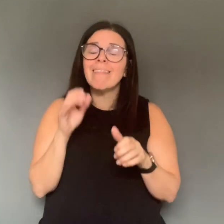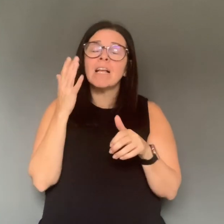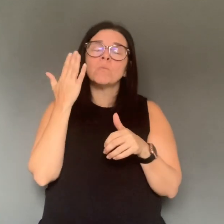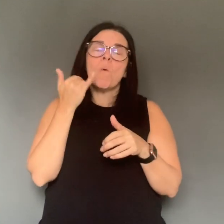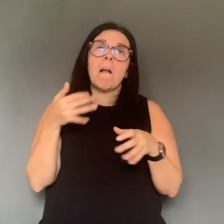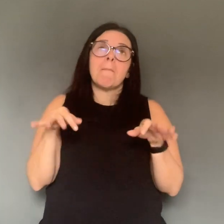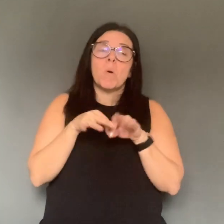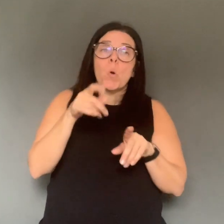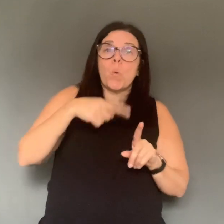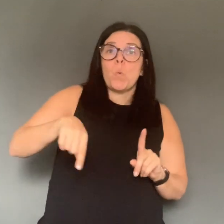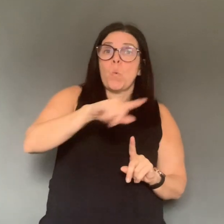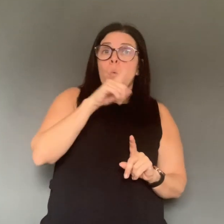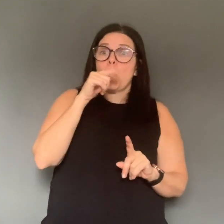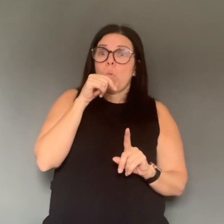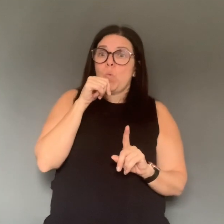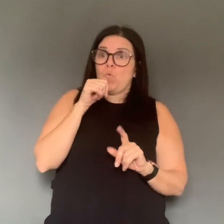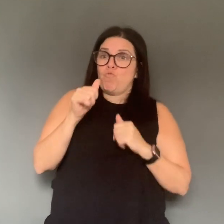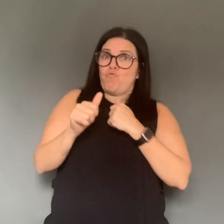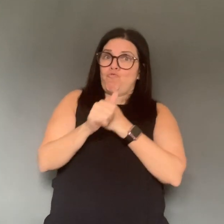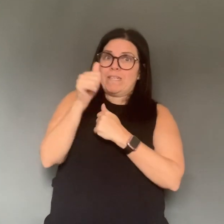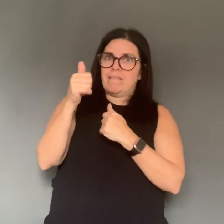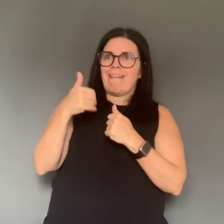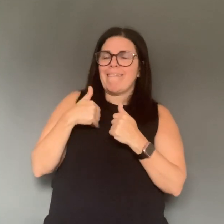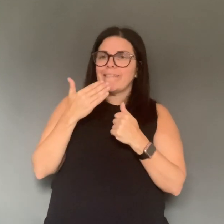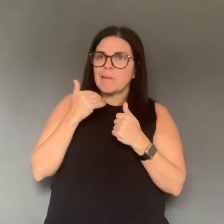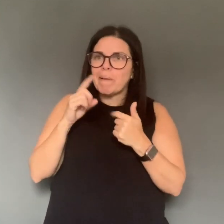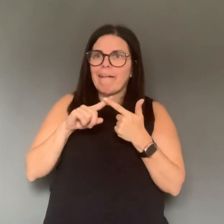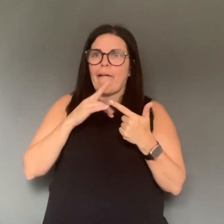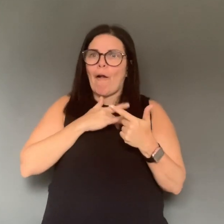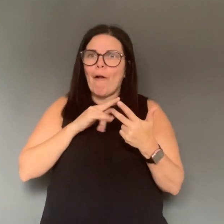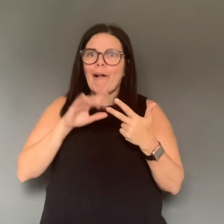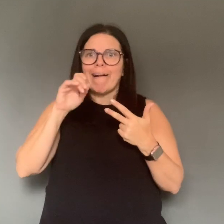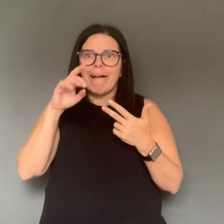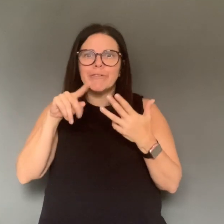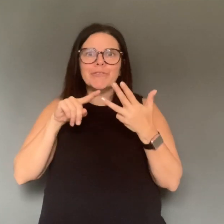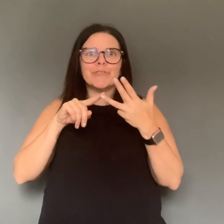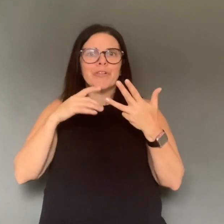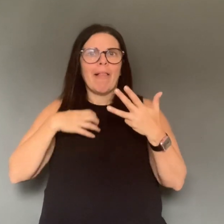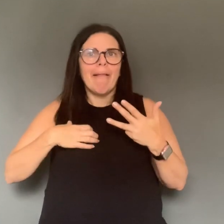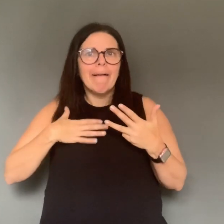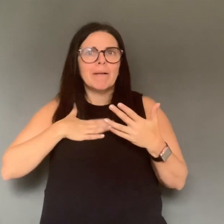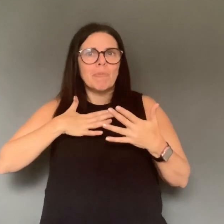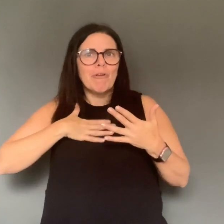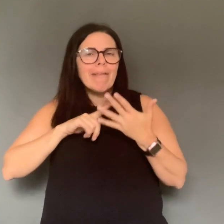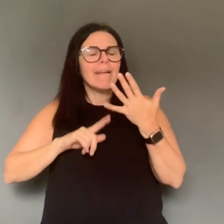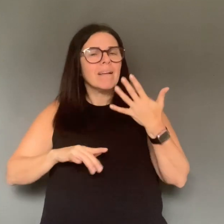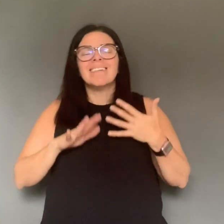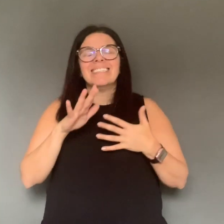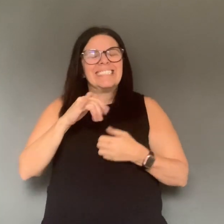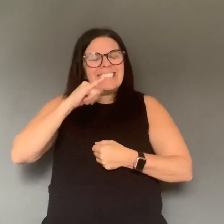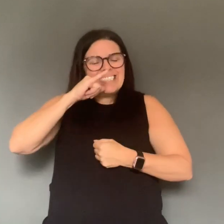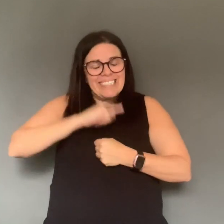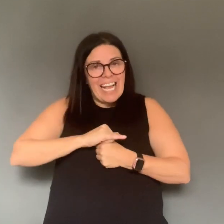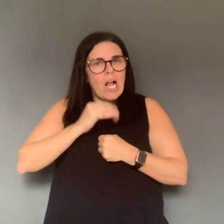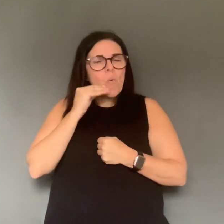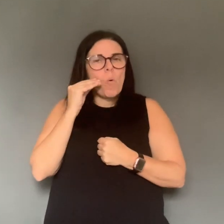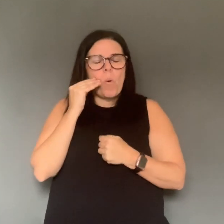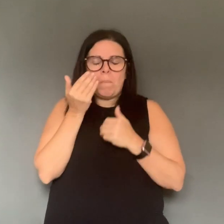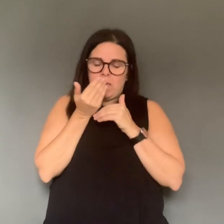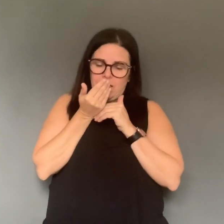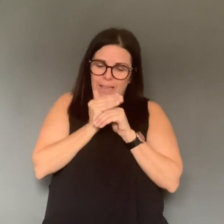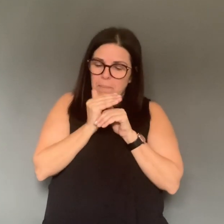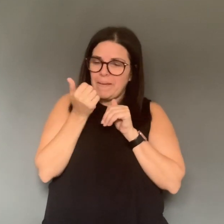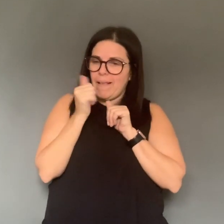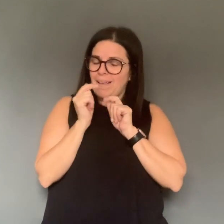recognize themselves and can still transmit the infection. So that's why some of these high risk population, they should just